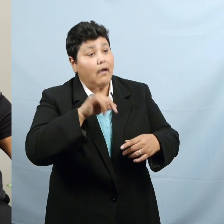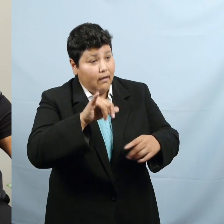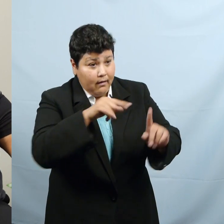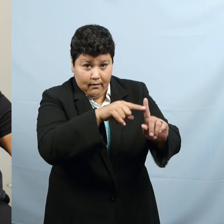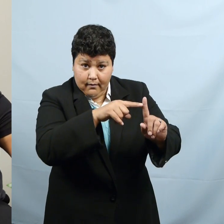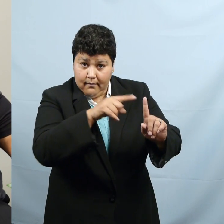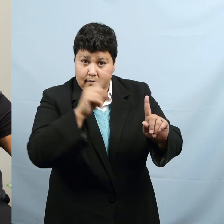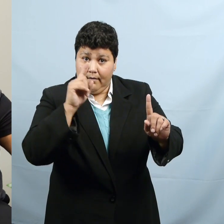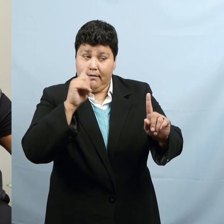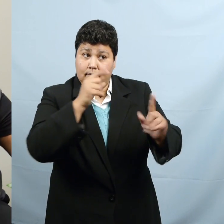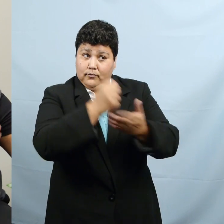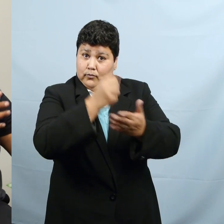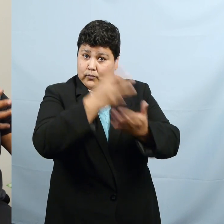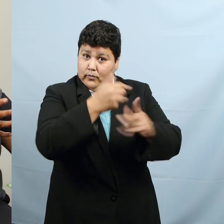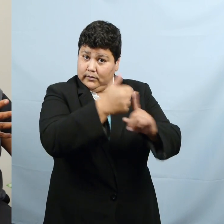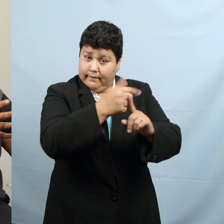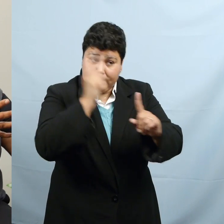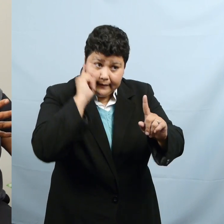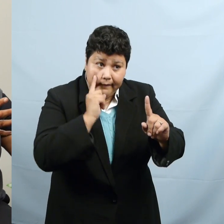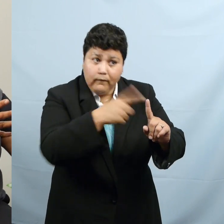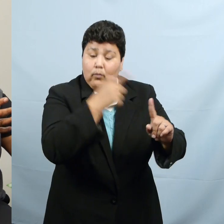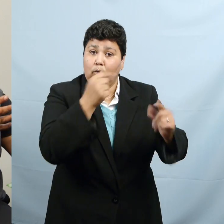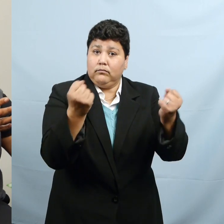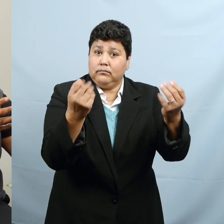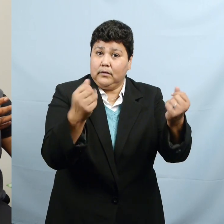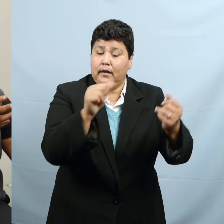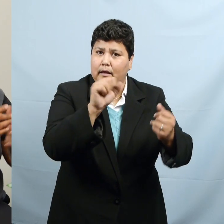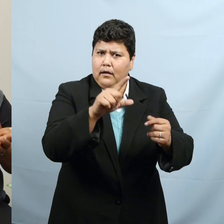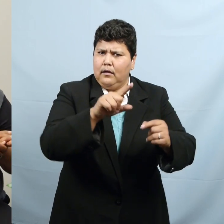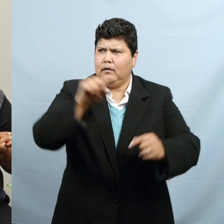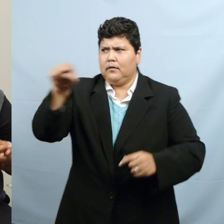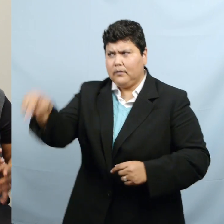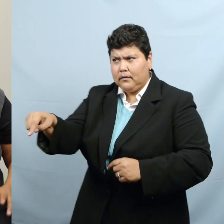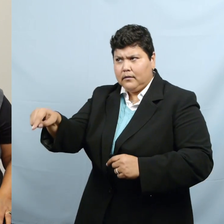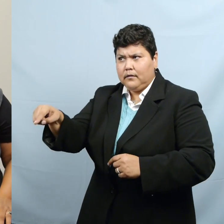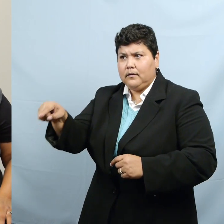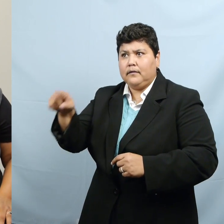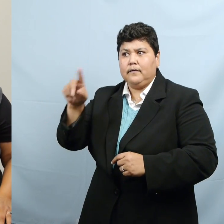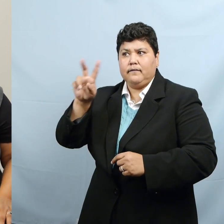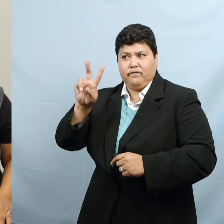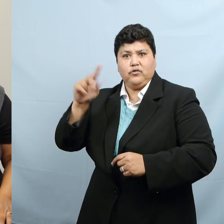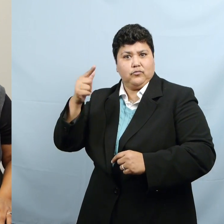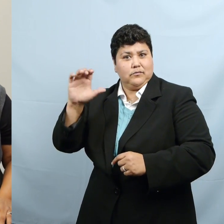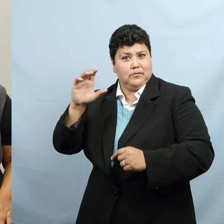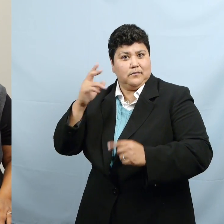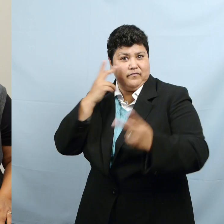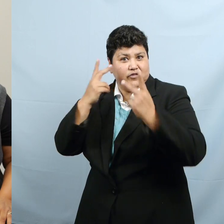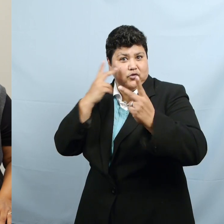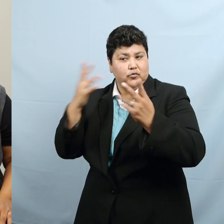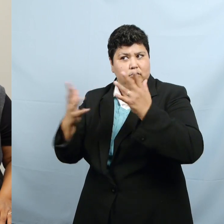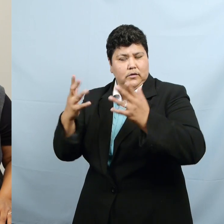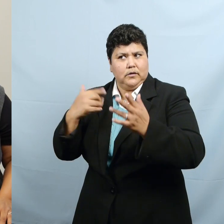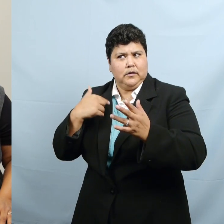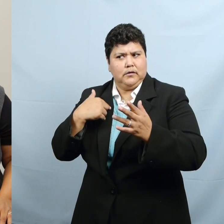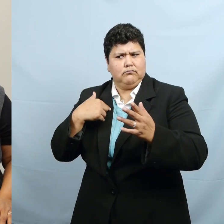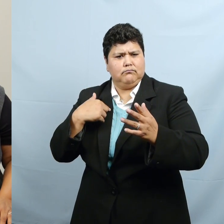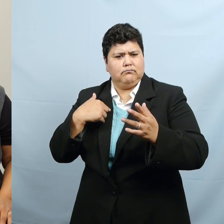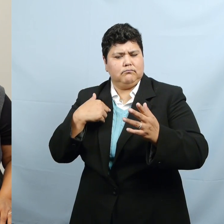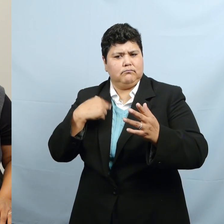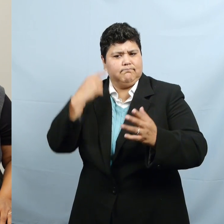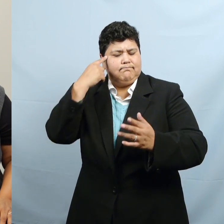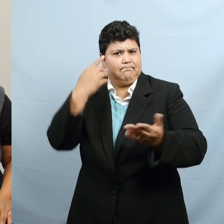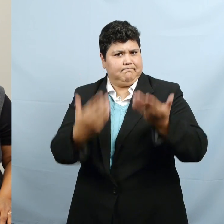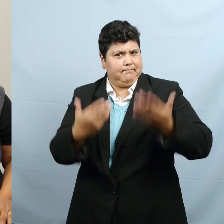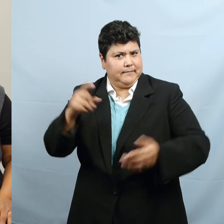and would be using ASL and, but that there would be visual gestural communication involved, immediately I felt that there might be a need for a